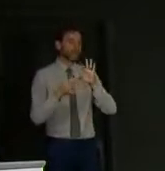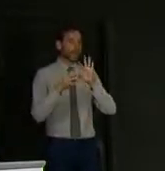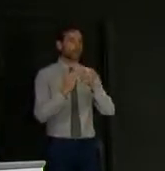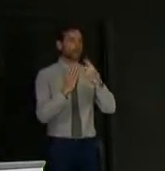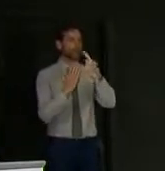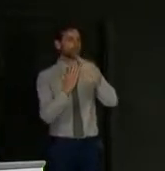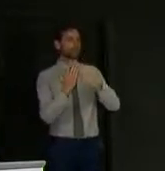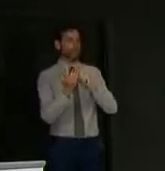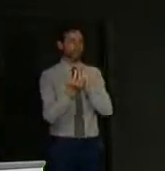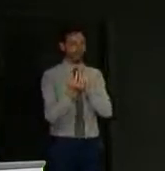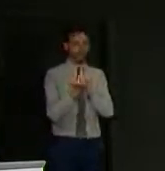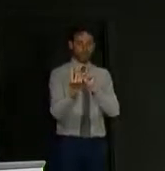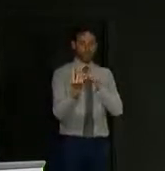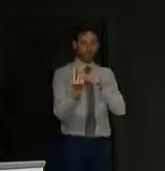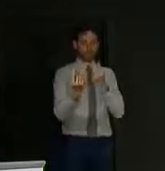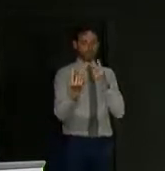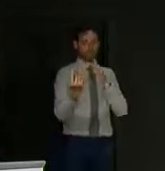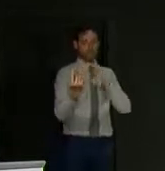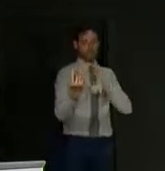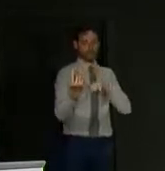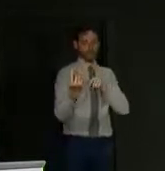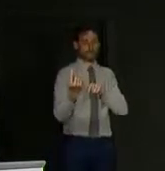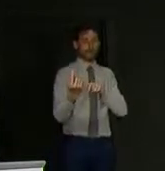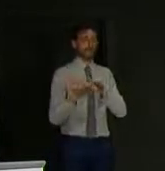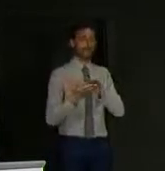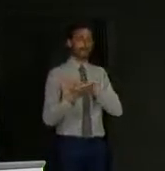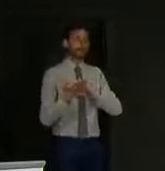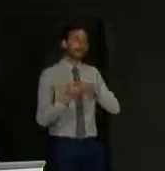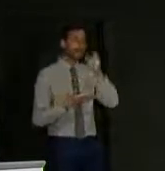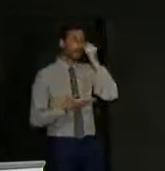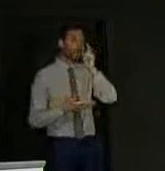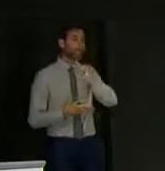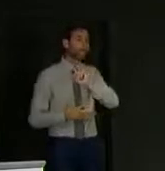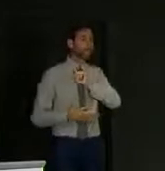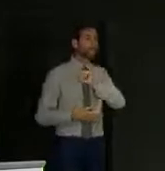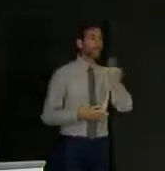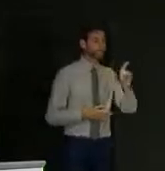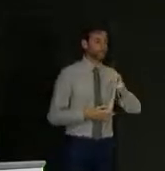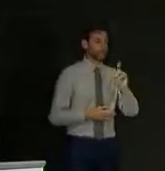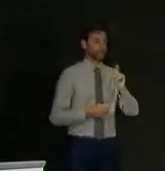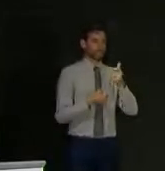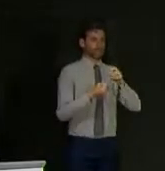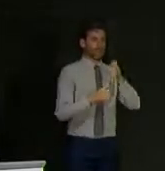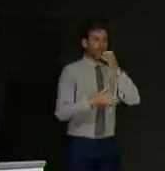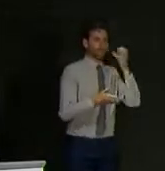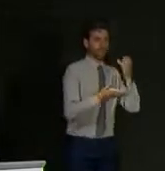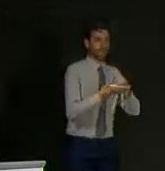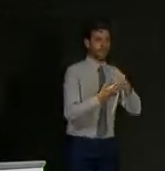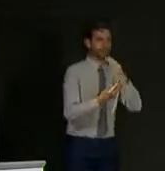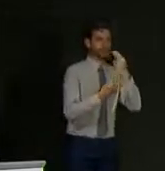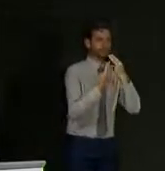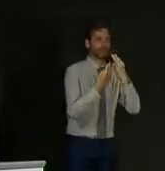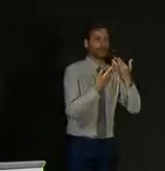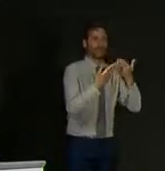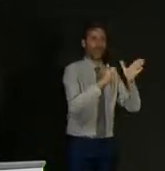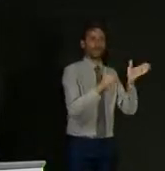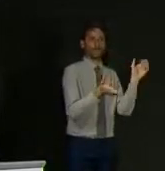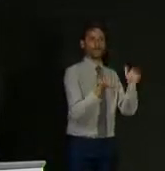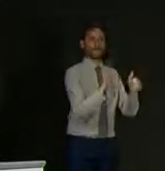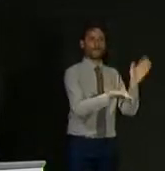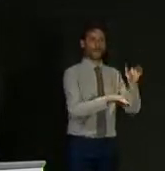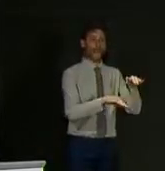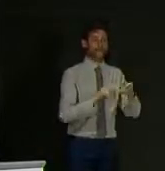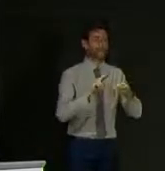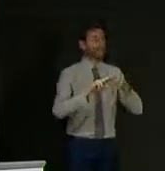to reduce that in order to help pubs and restaurants reopen. Is that something that's being considered at all in Scotland? And if the UK government